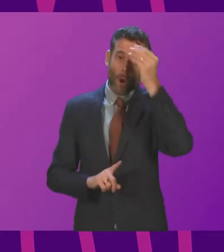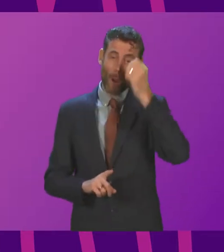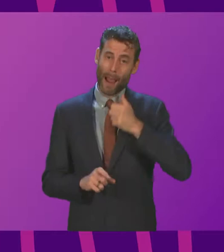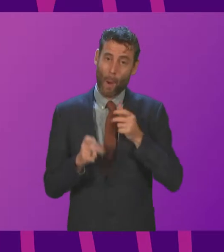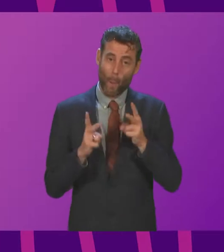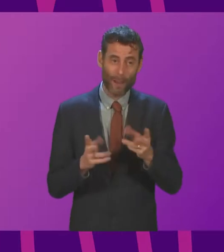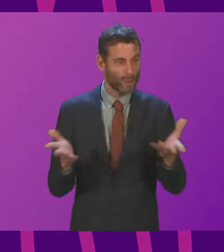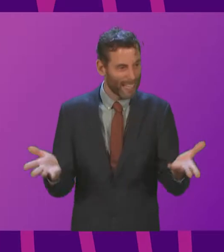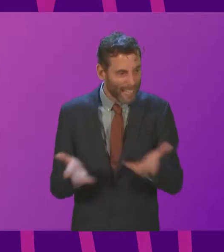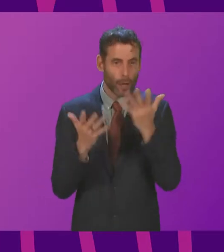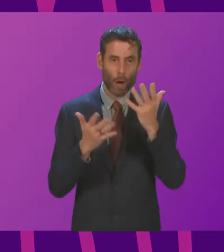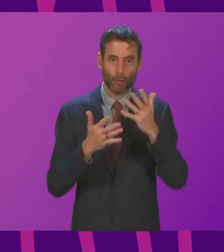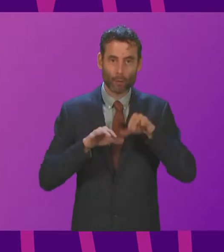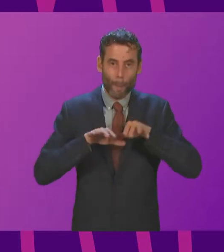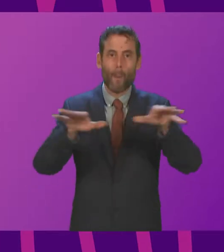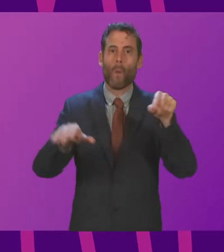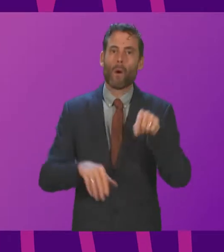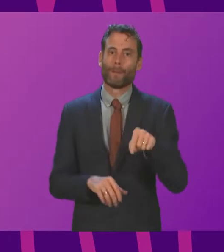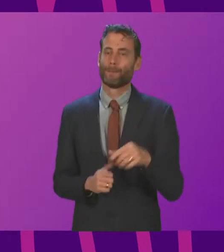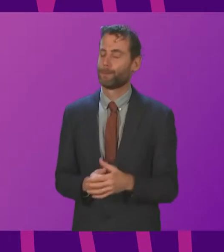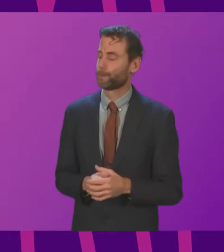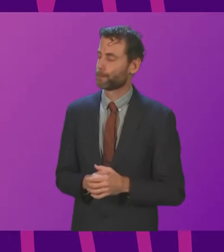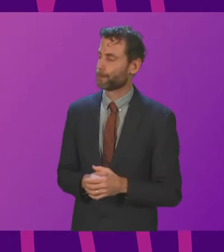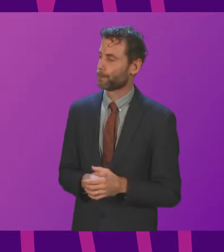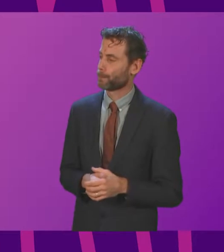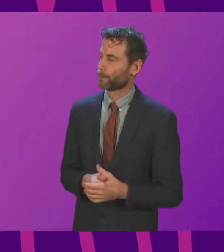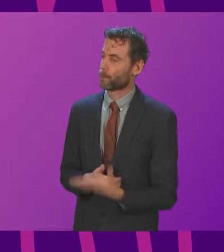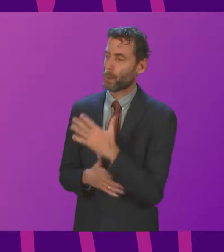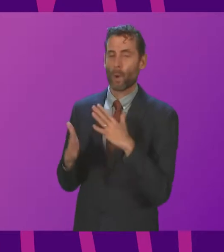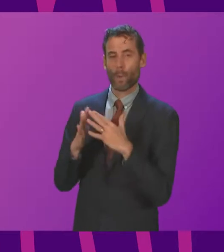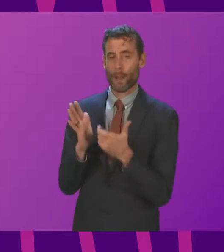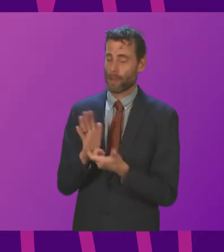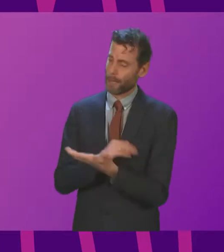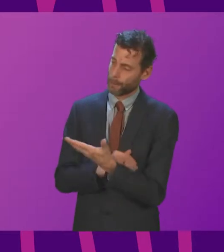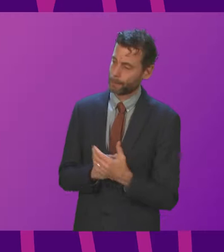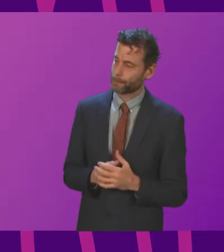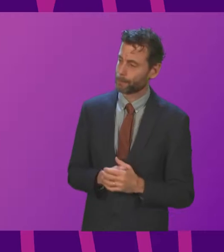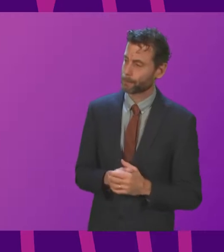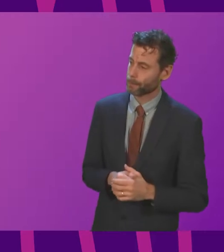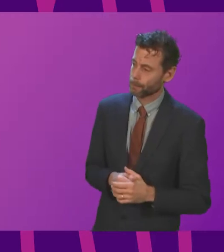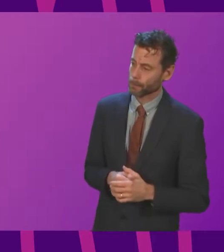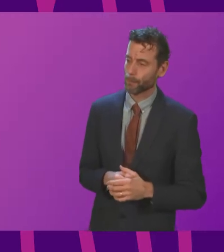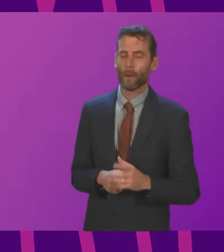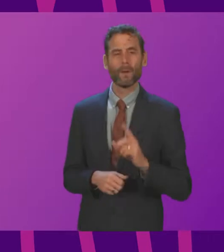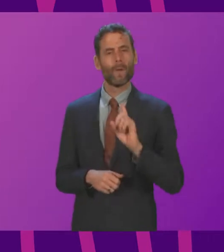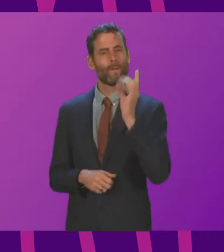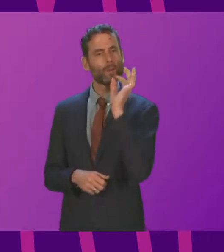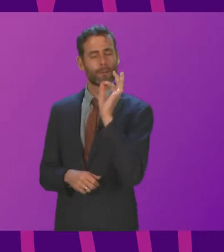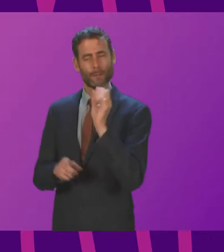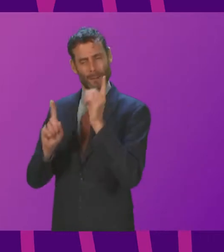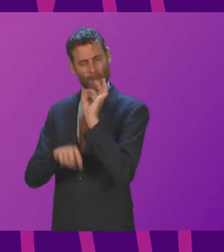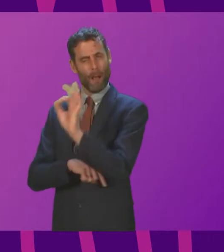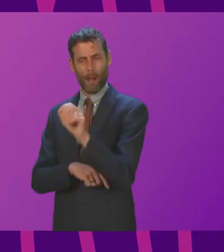and that's exactly what we intend to seek to do. Question number seven, Willie Rennie. To ask the First Minister what the Scottish